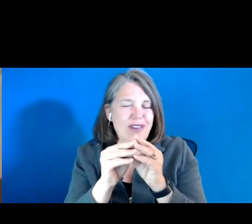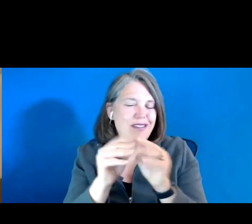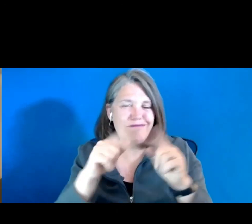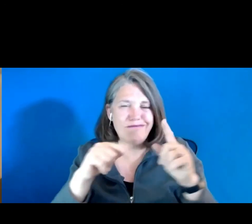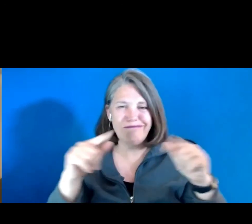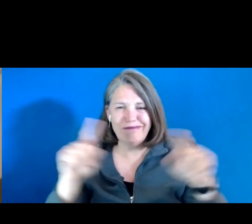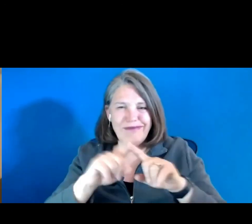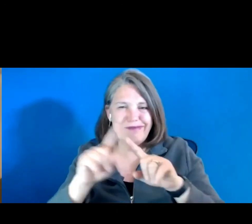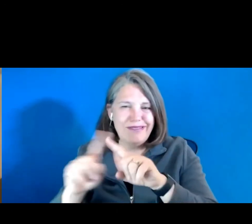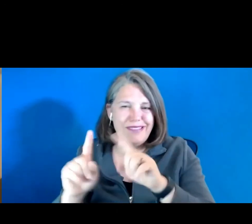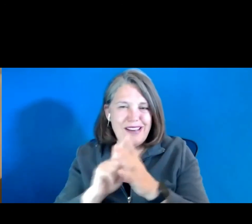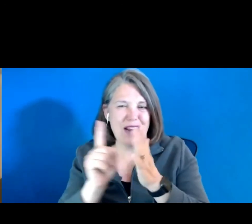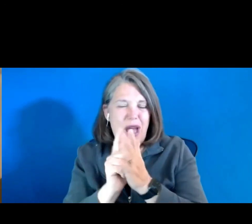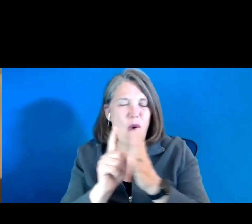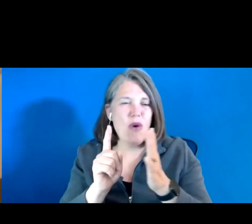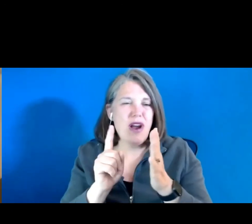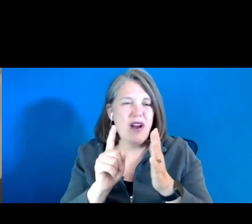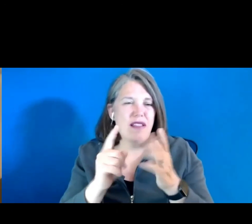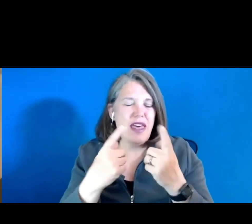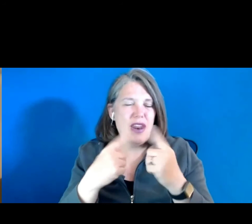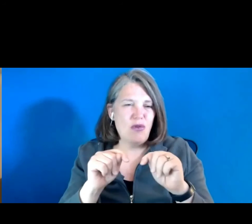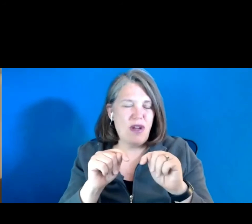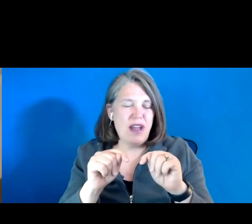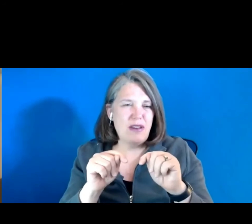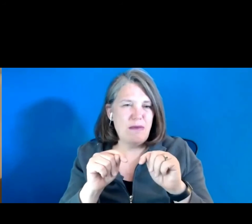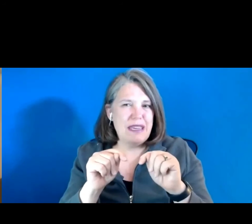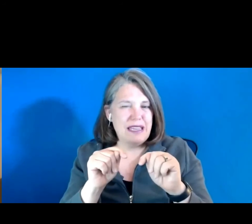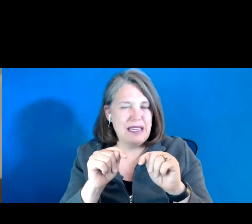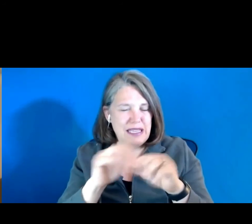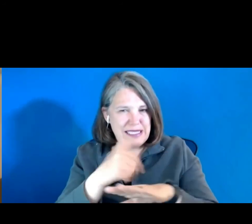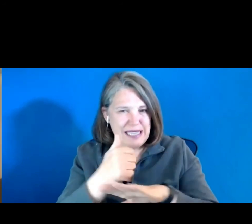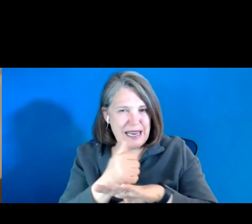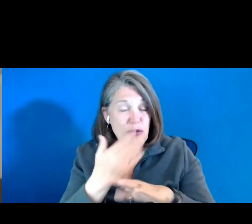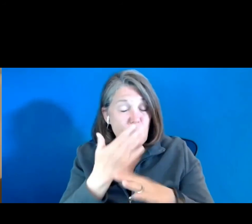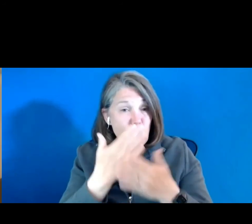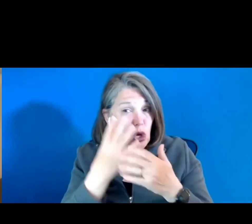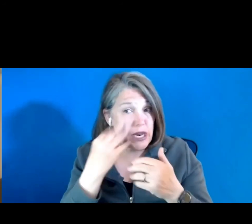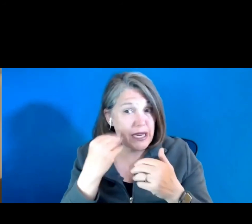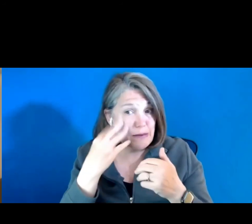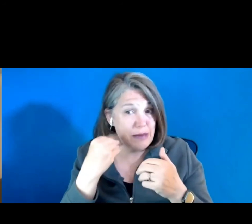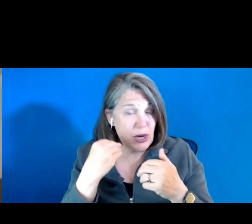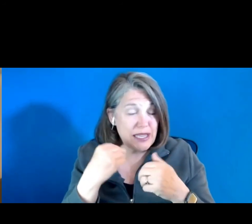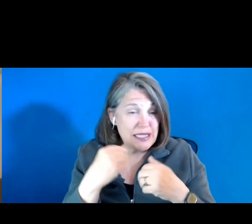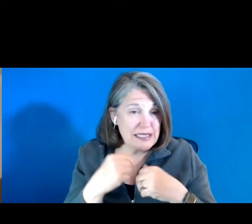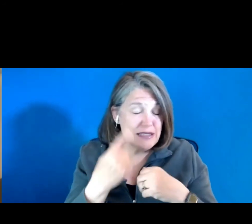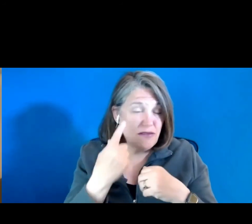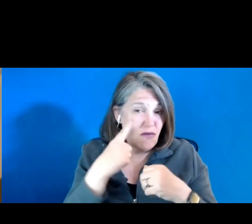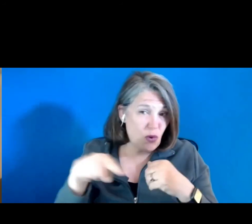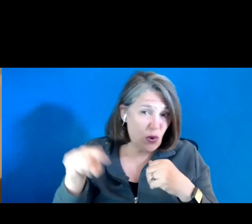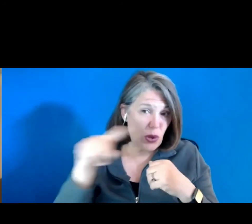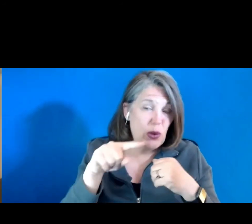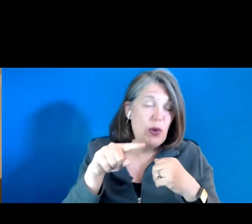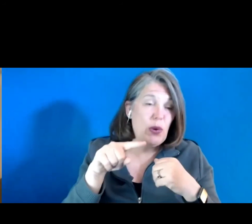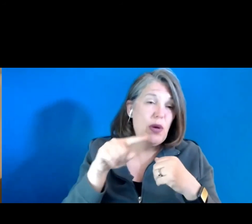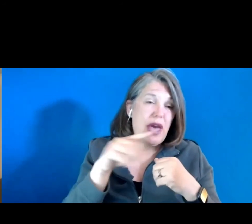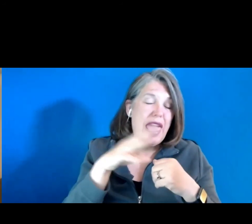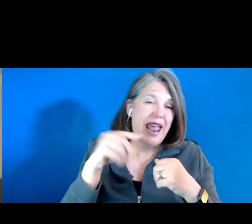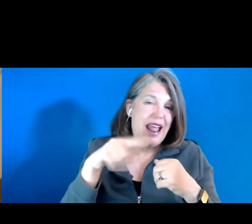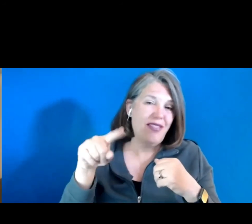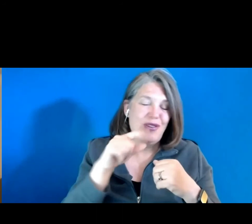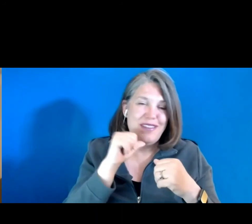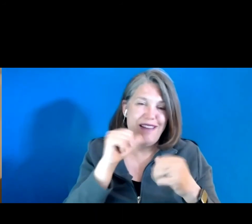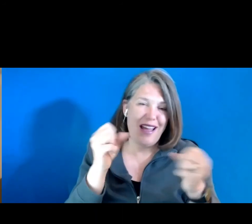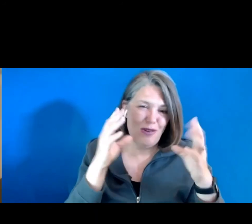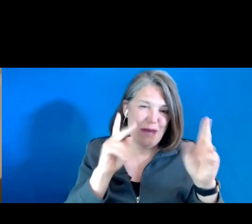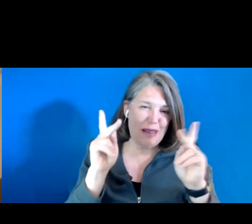uh, that are trying to be calibrated so that it's a good experience, uh, for you. And there are not too many people